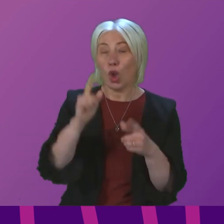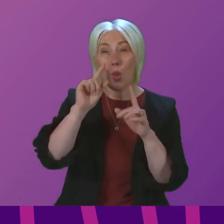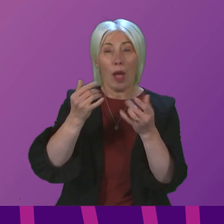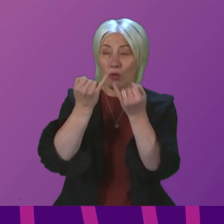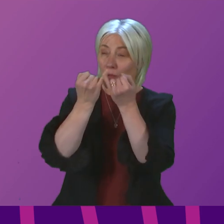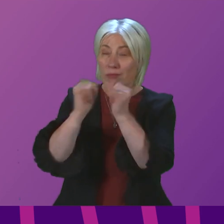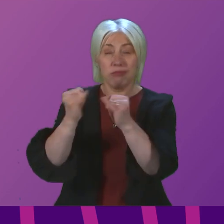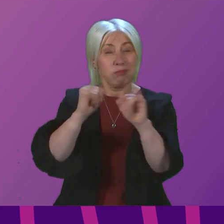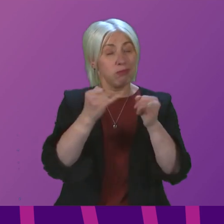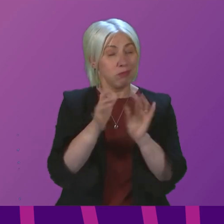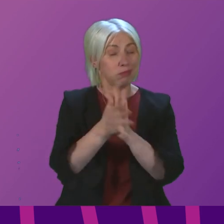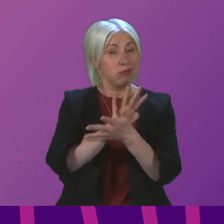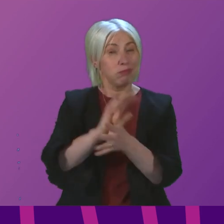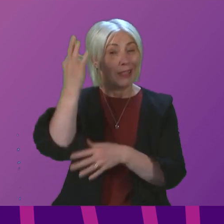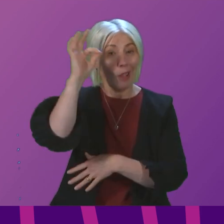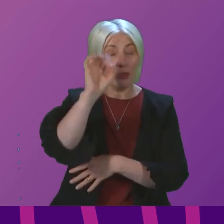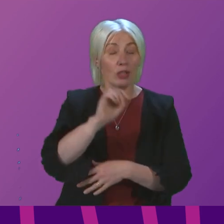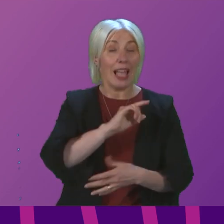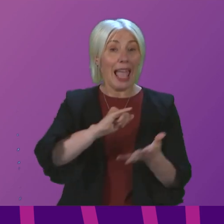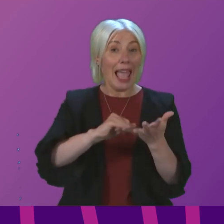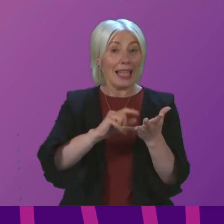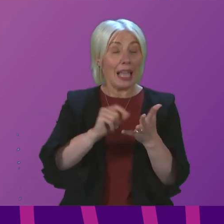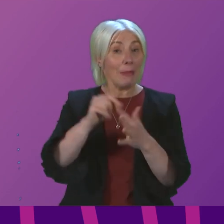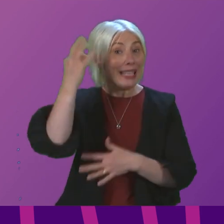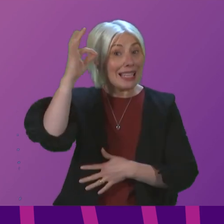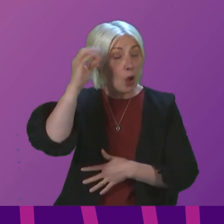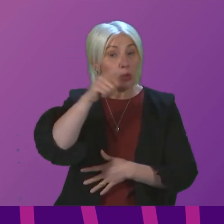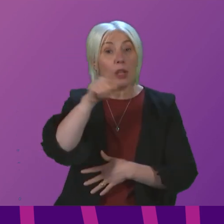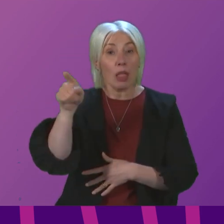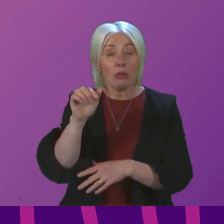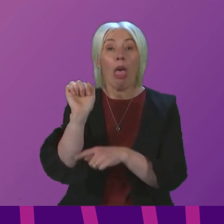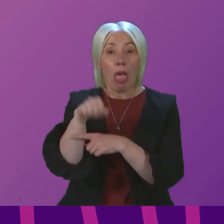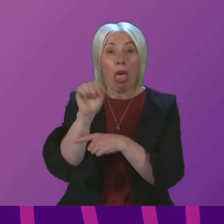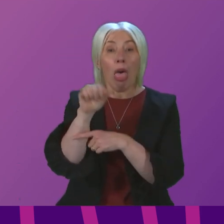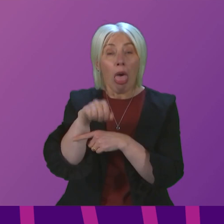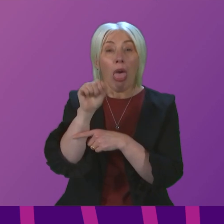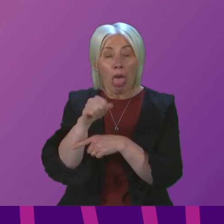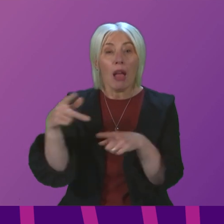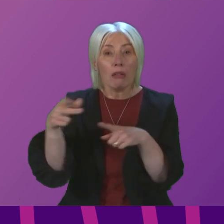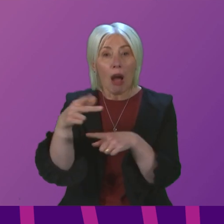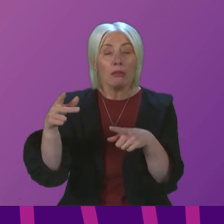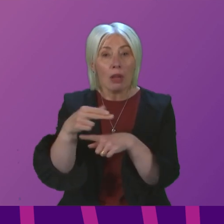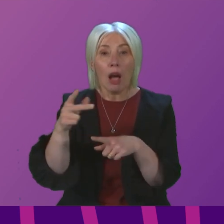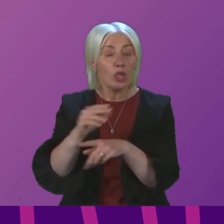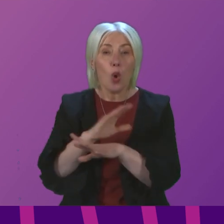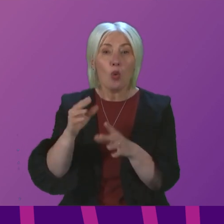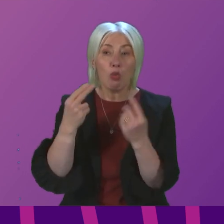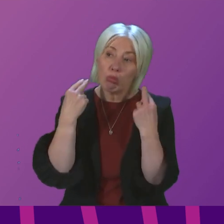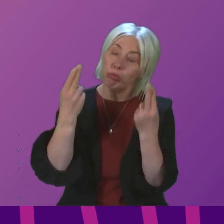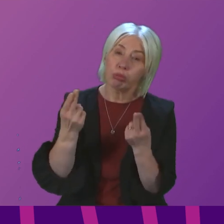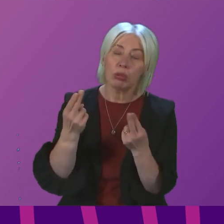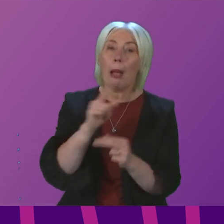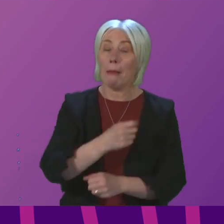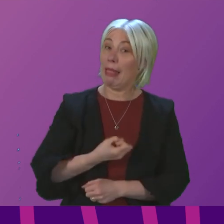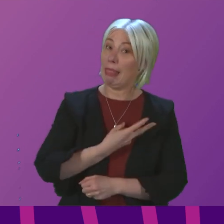communities. Because while SNP councils across the country gnawed through SNP cuts and failed to put up a fight, Labour